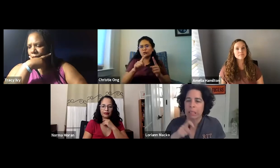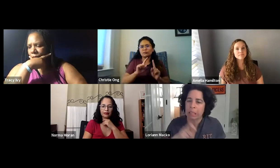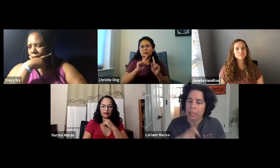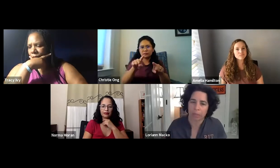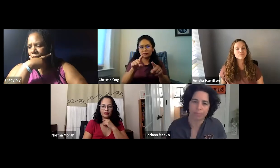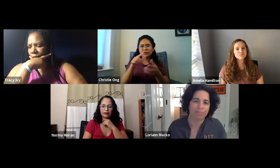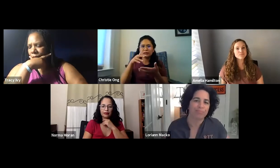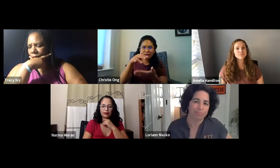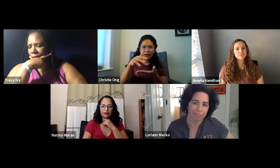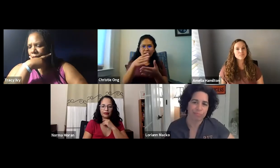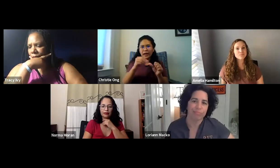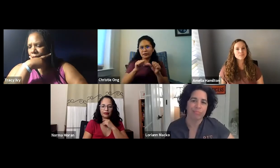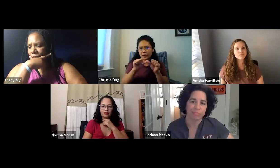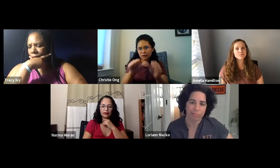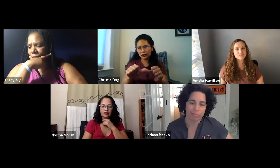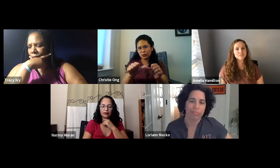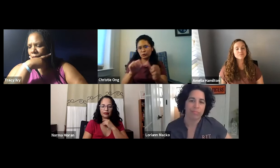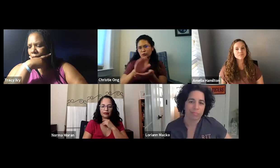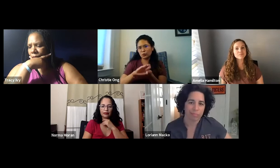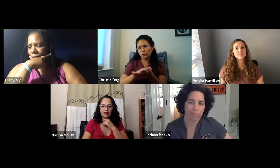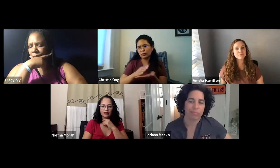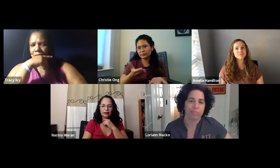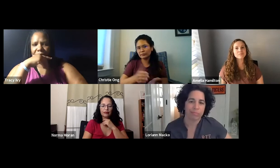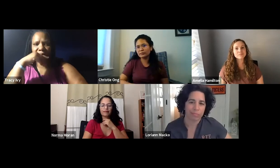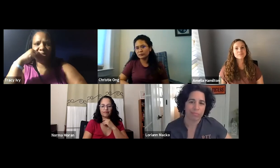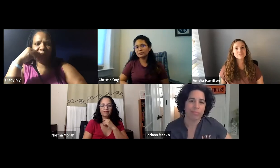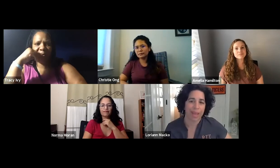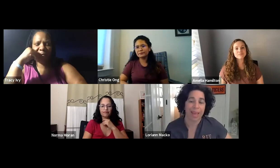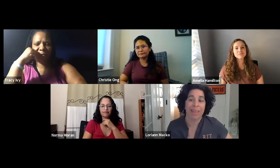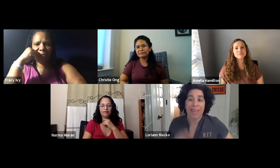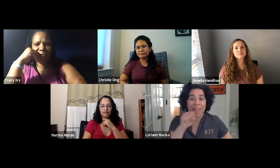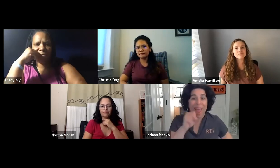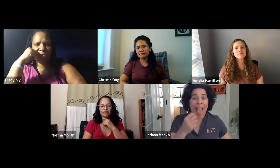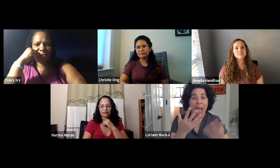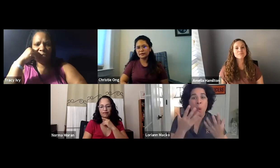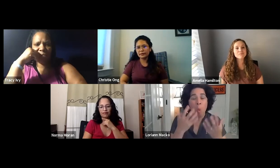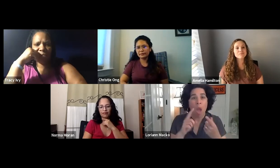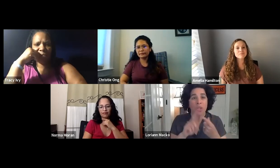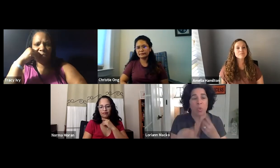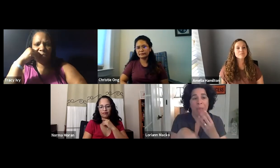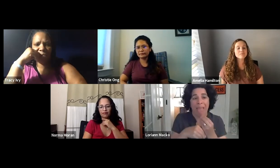always need resources and funding in order to be able to continue on with their studies.